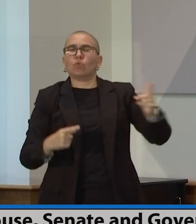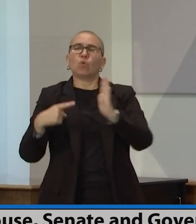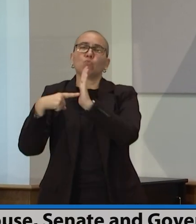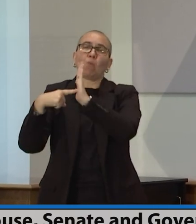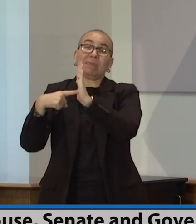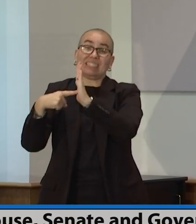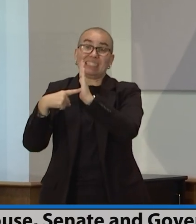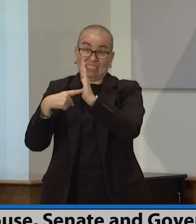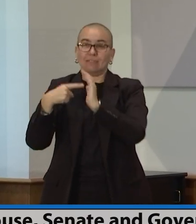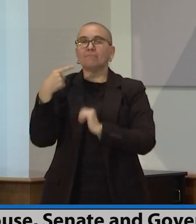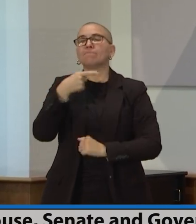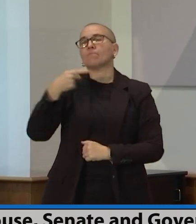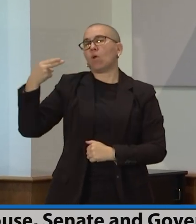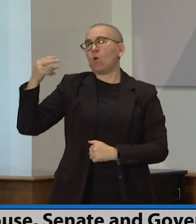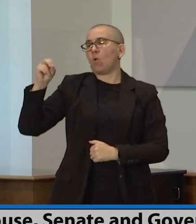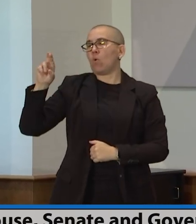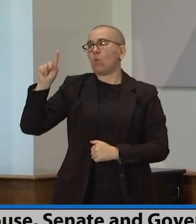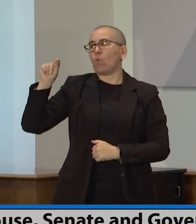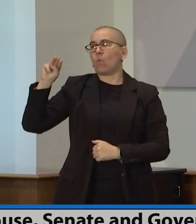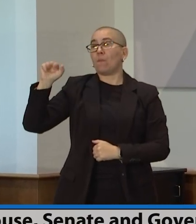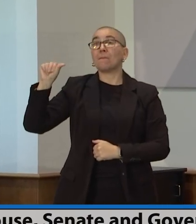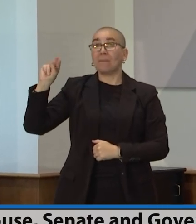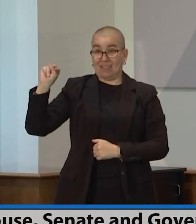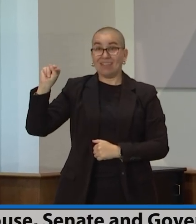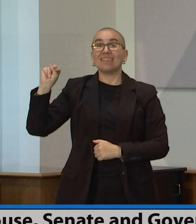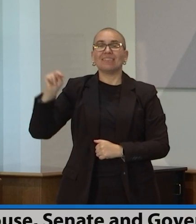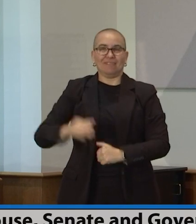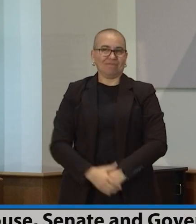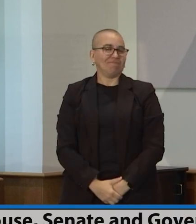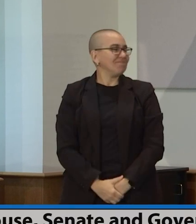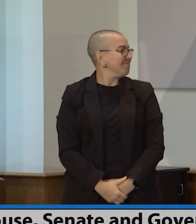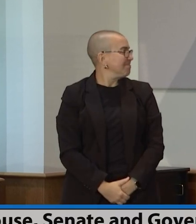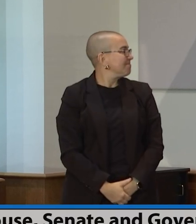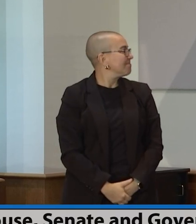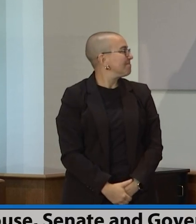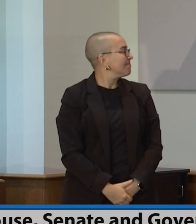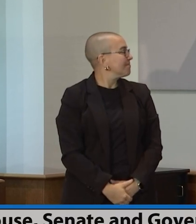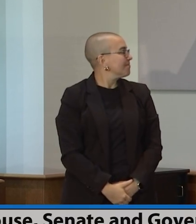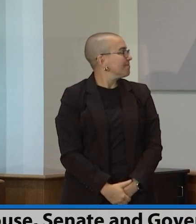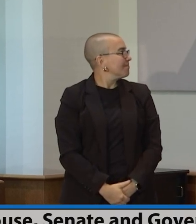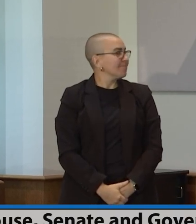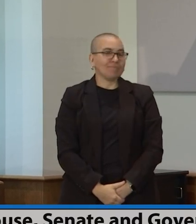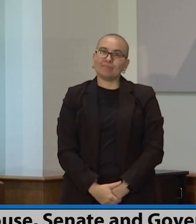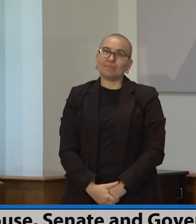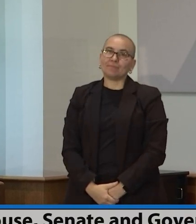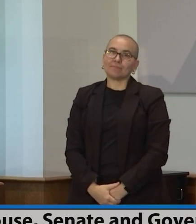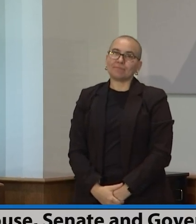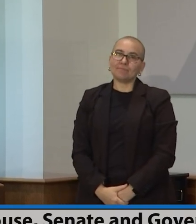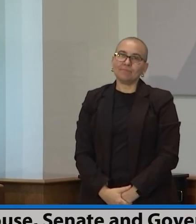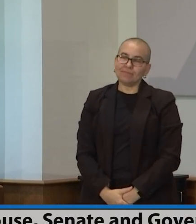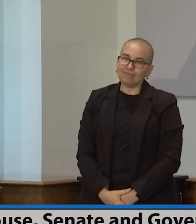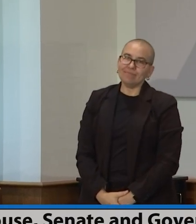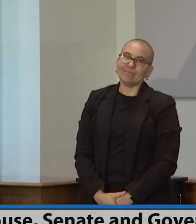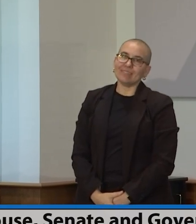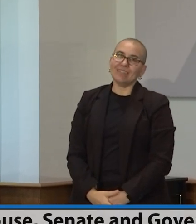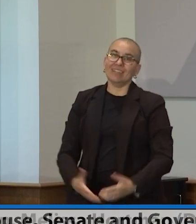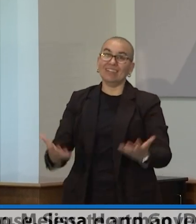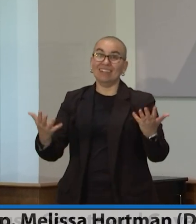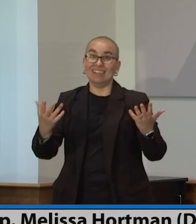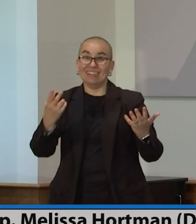very